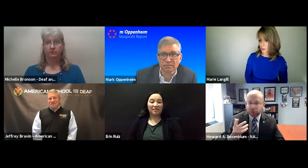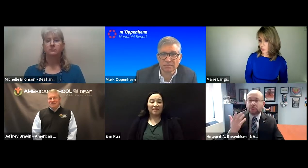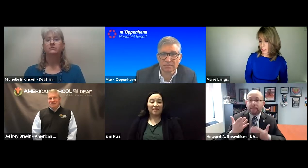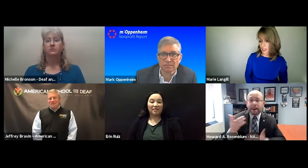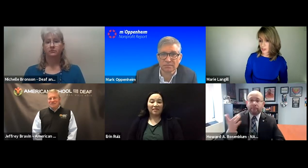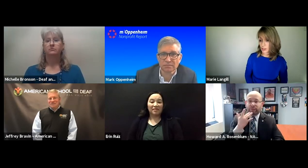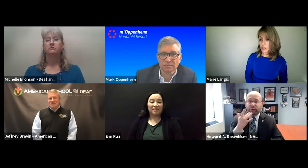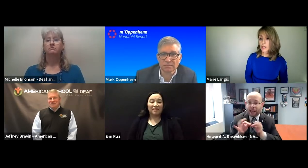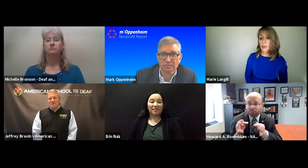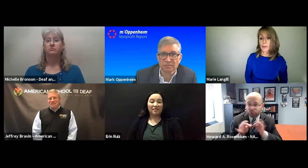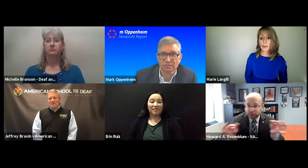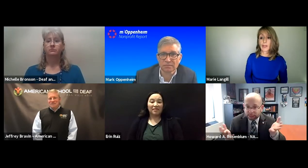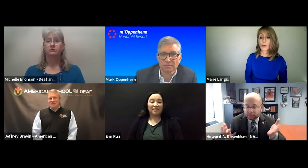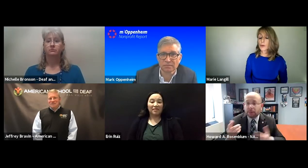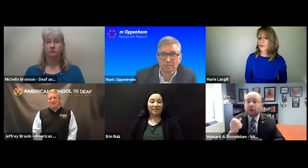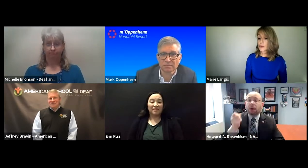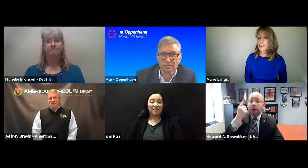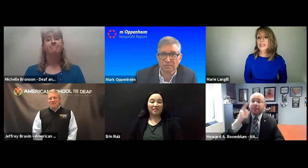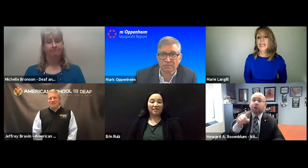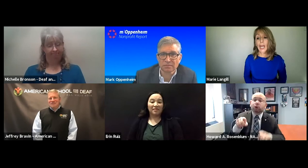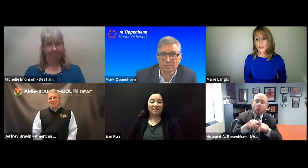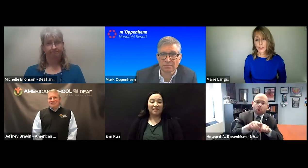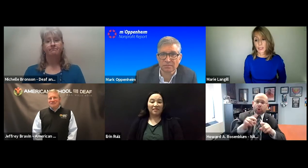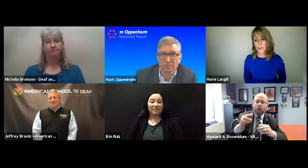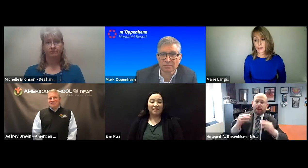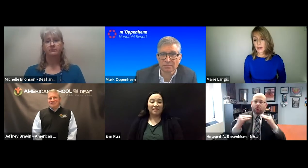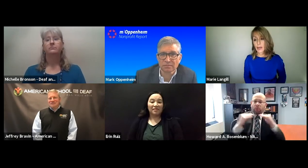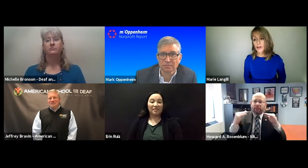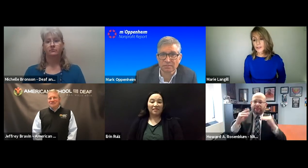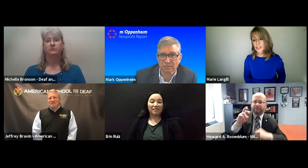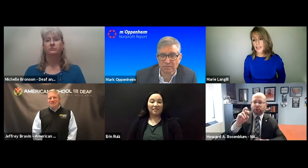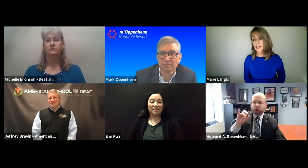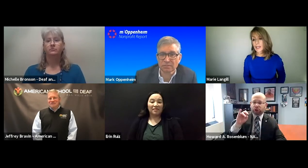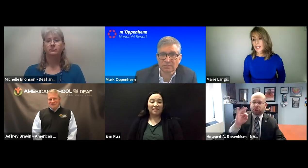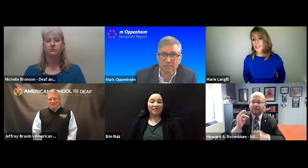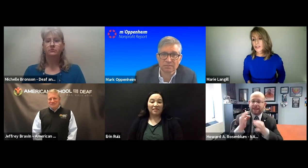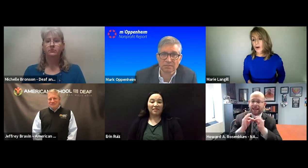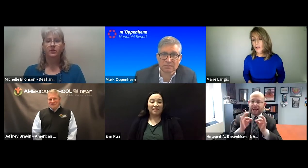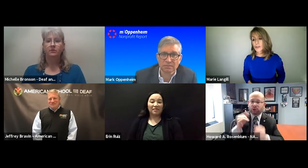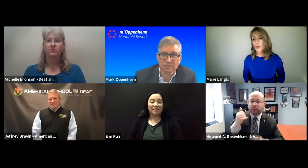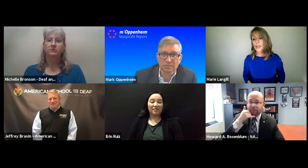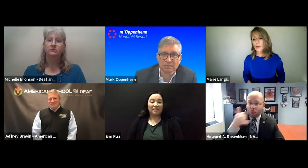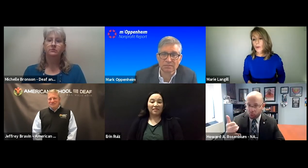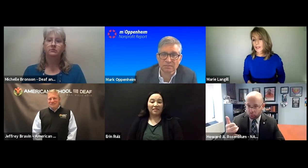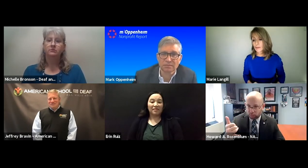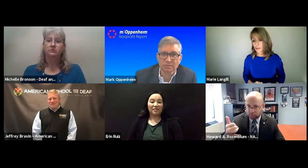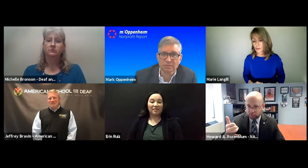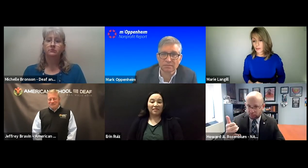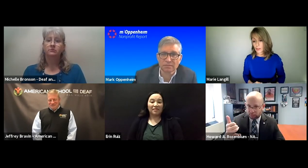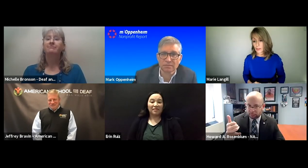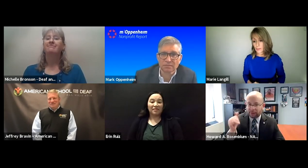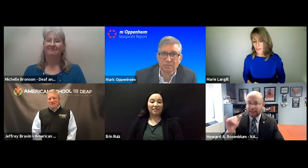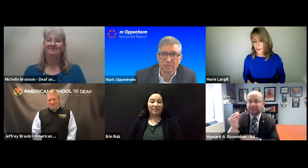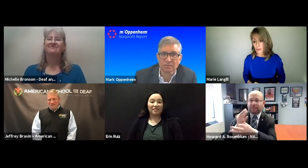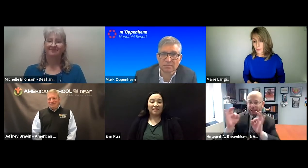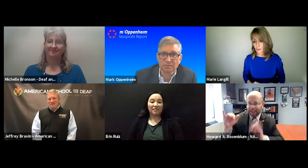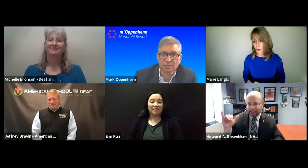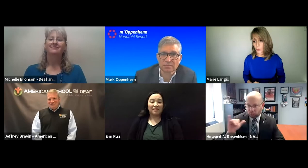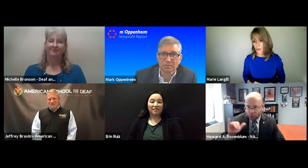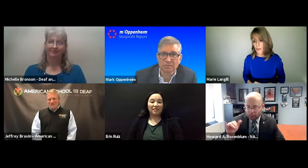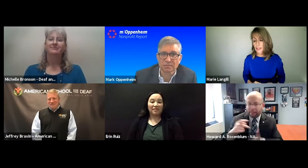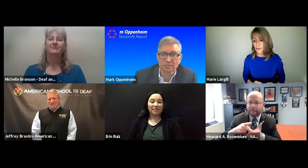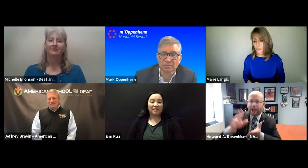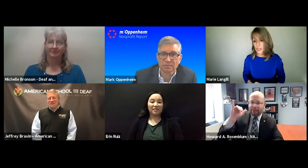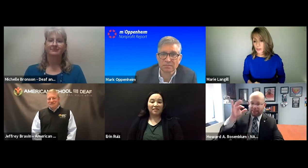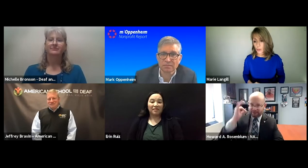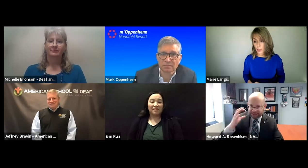modality of communication. Maybe they would prefer to see captioning. Understand it's also a quality version on the